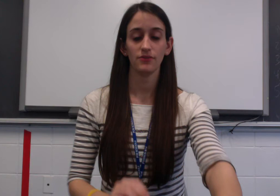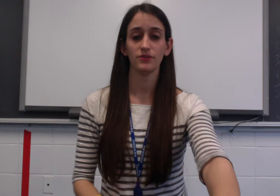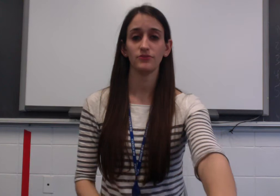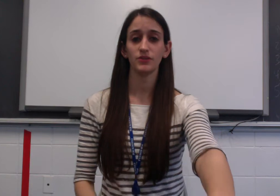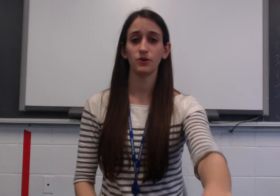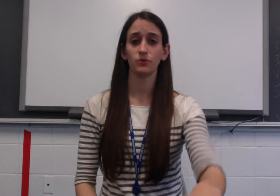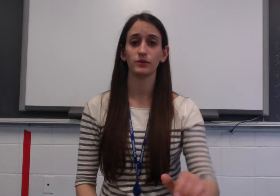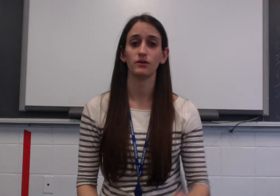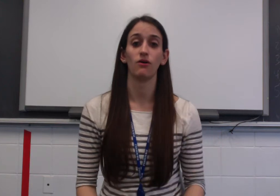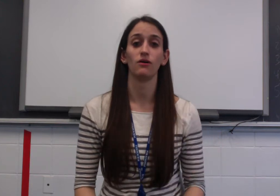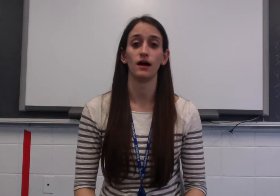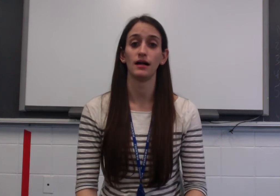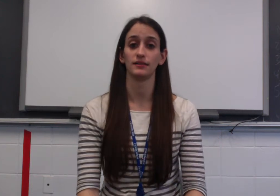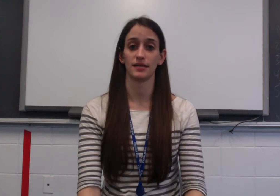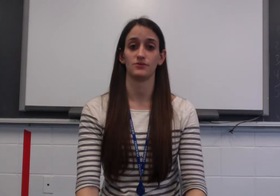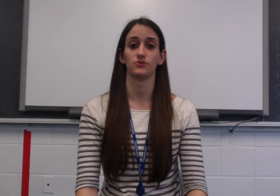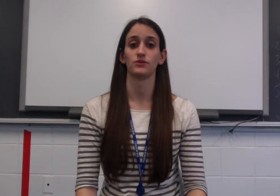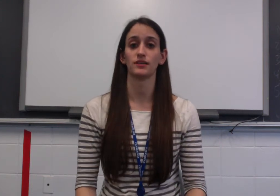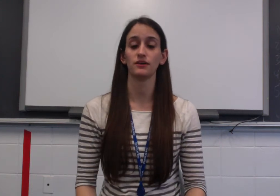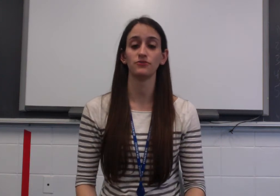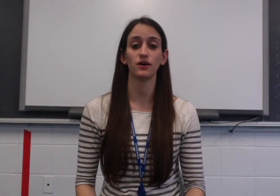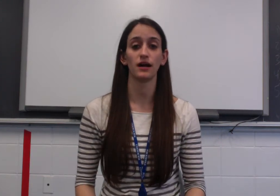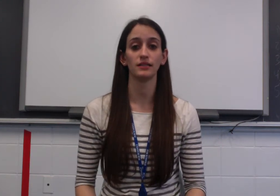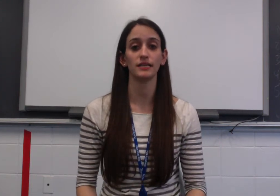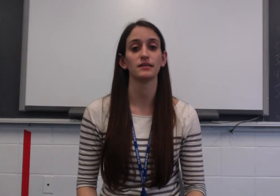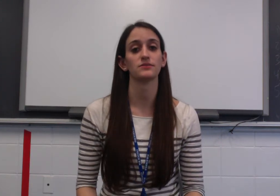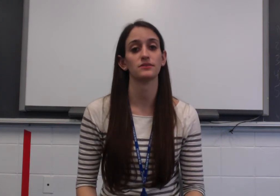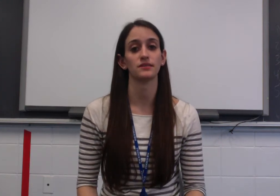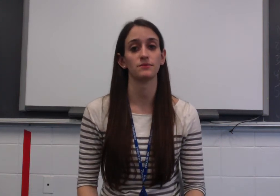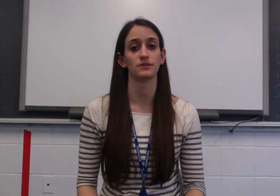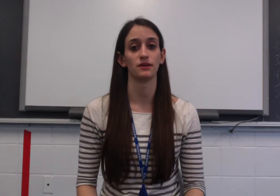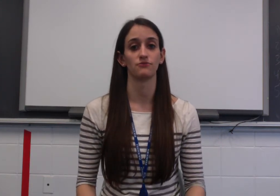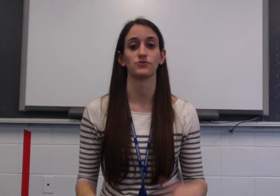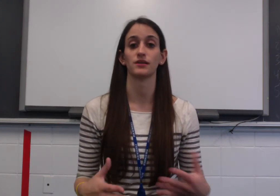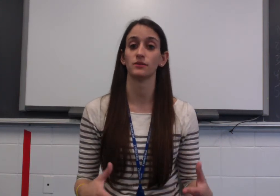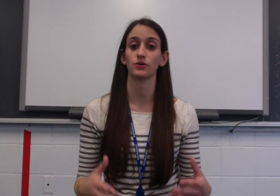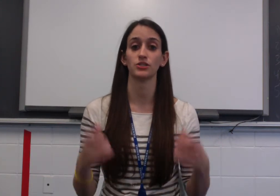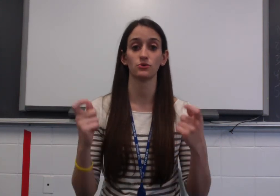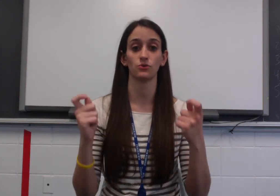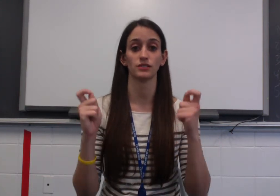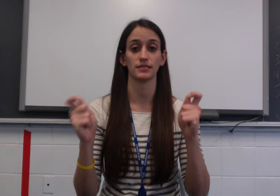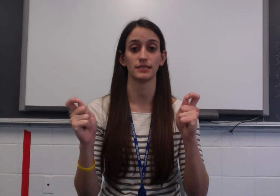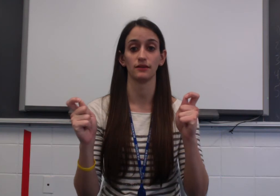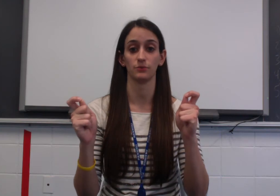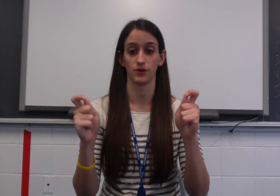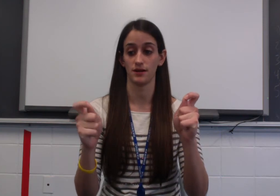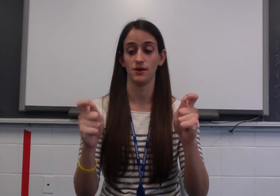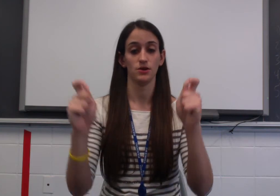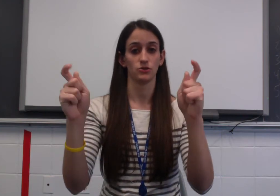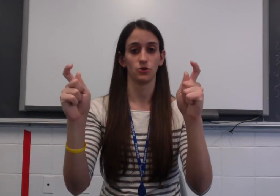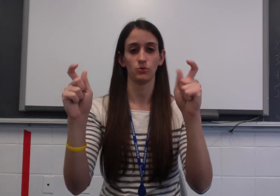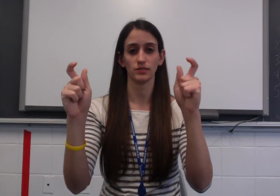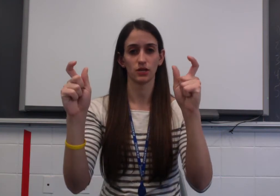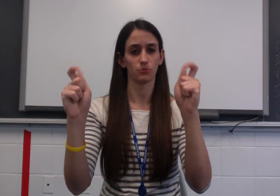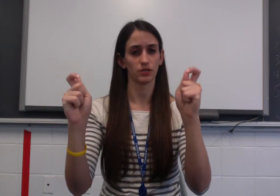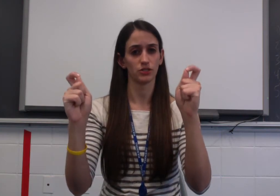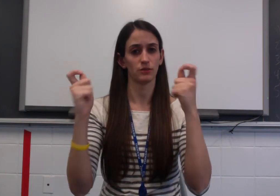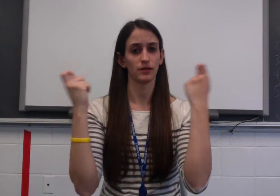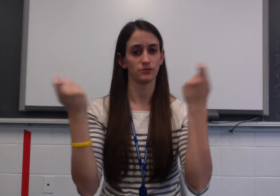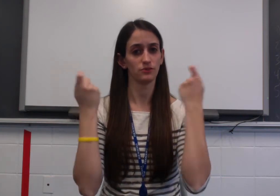This video will be all holidays. So the sign for holiday is the same sign for celebration or to celebrate. So almost like you're pinching a pencil,